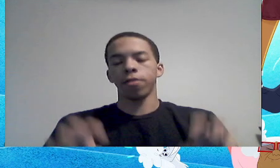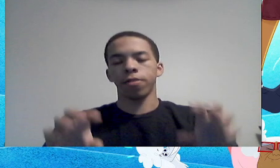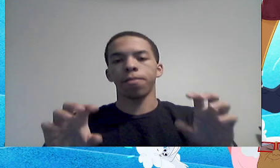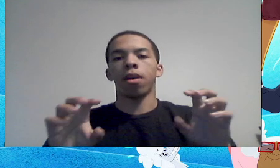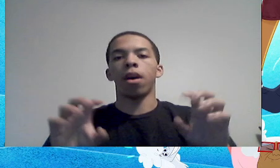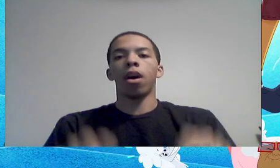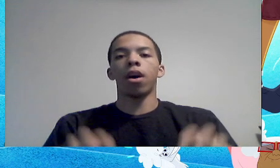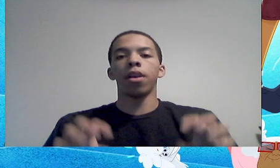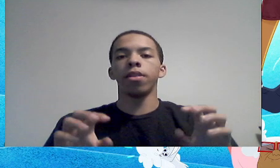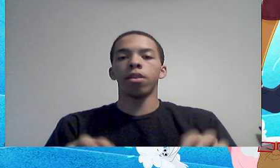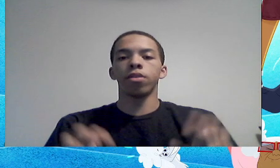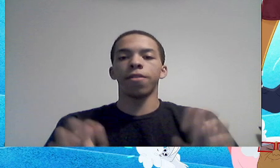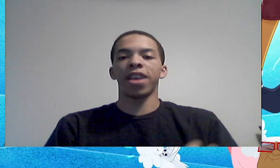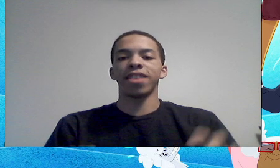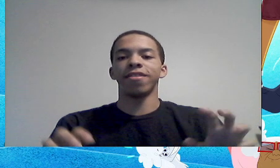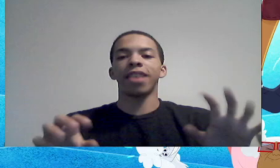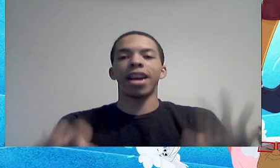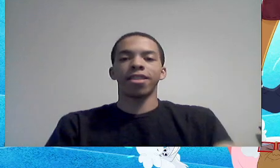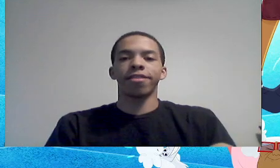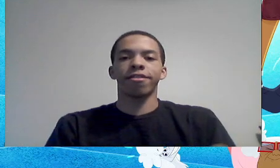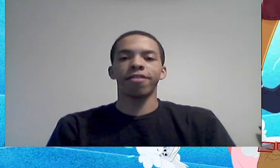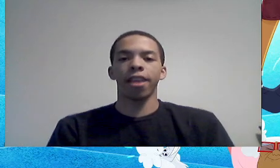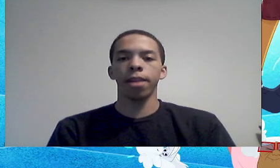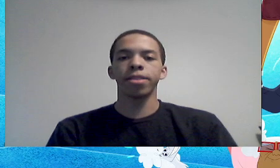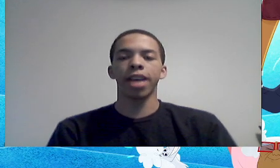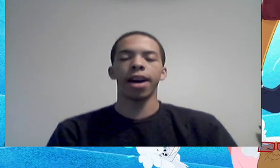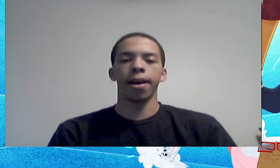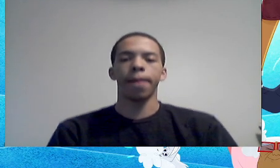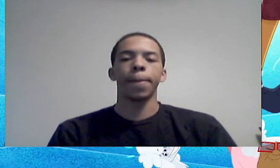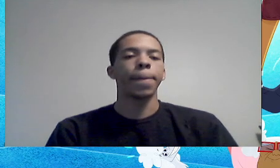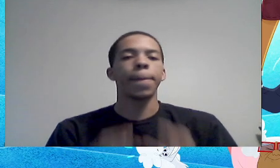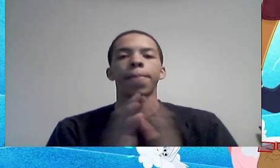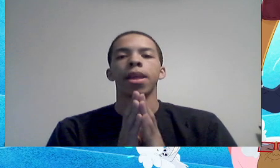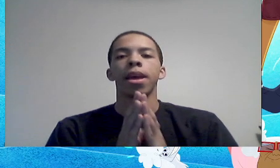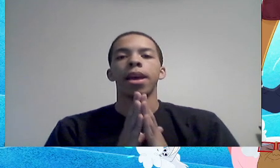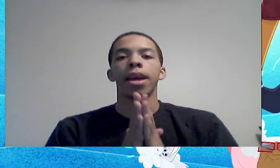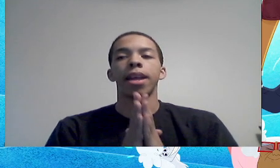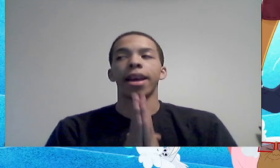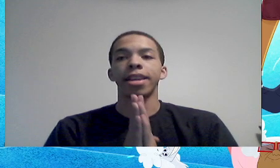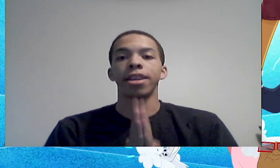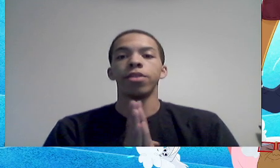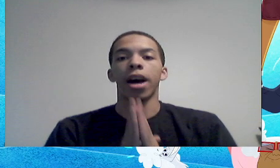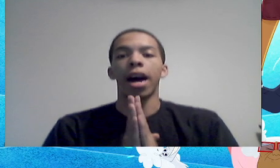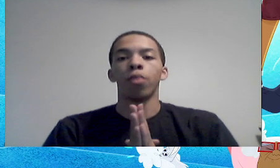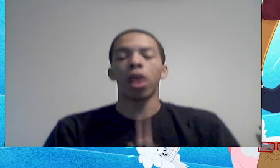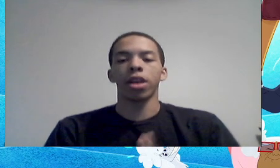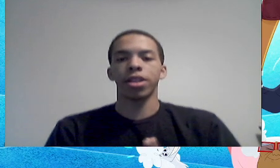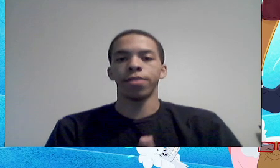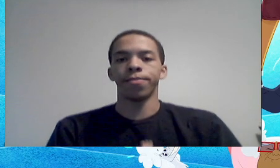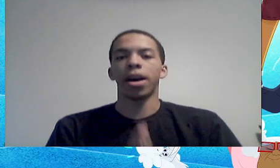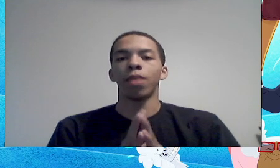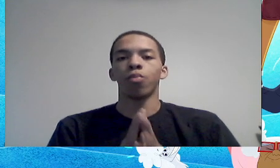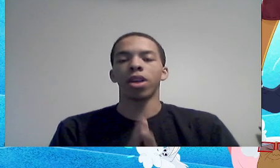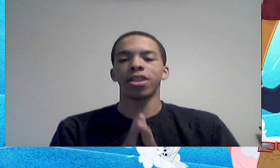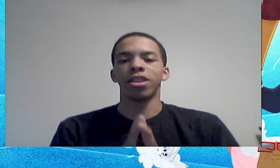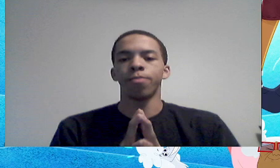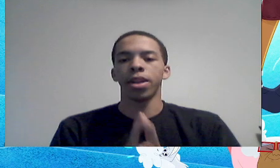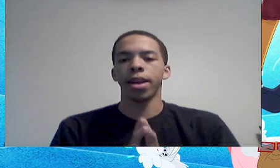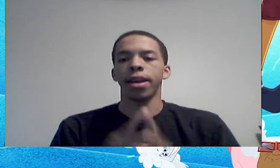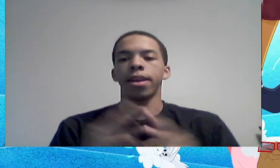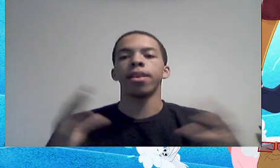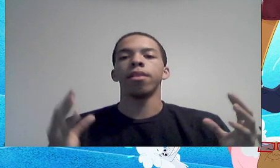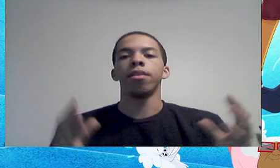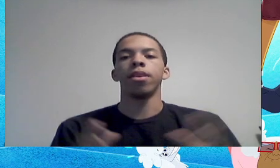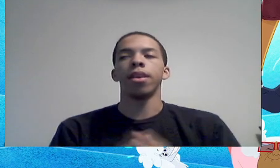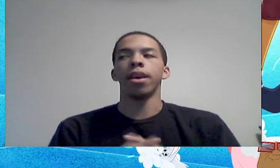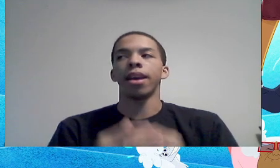Surfers on those devices at the same time, and I kid you not, I watched him, I watched him